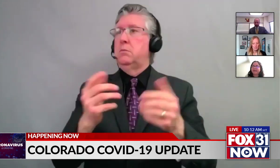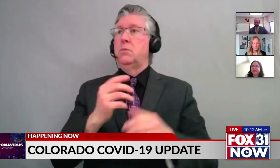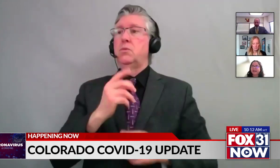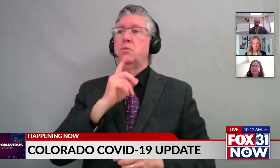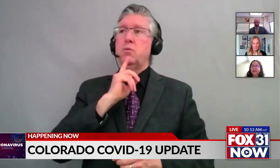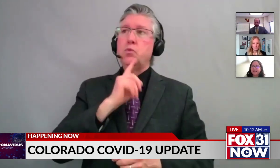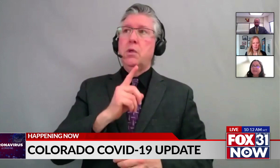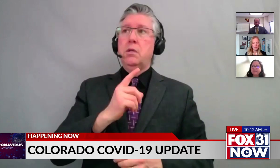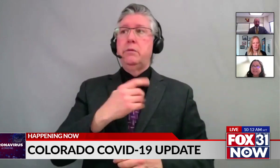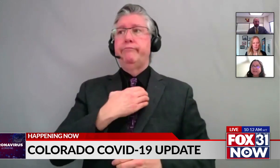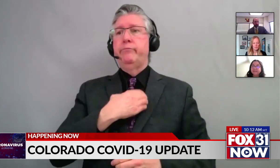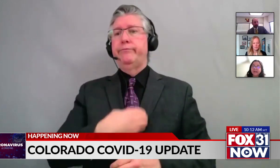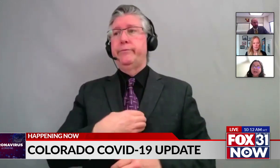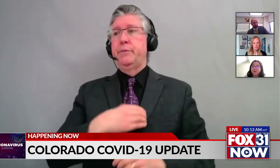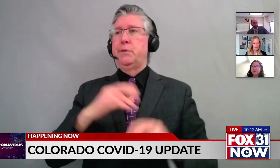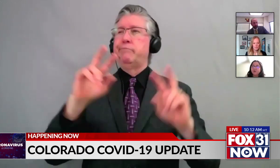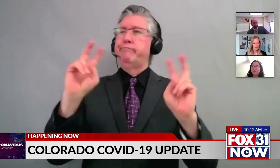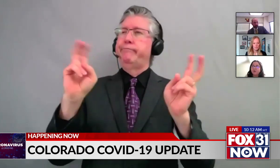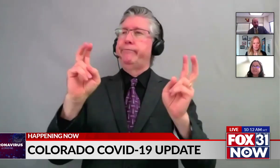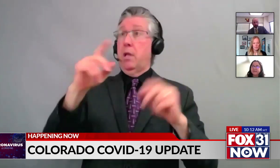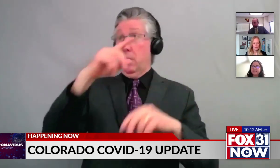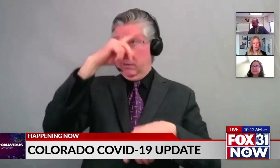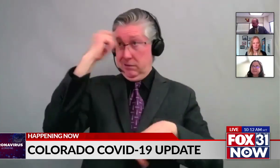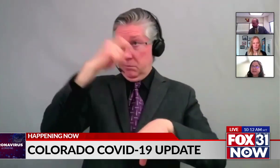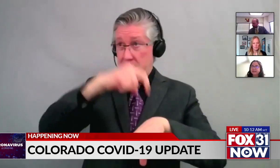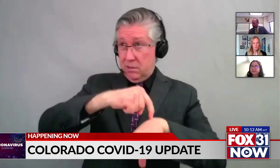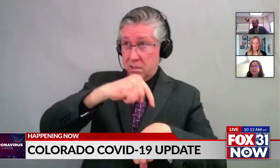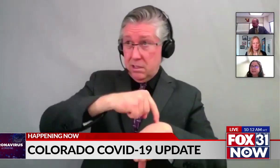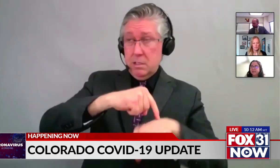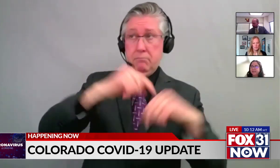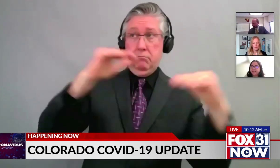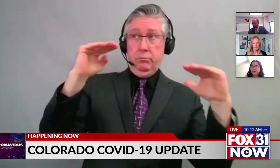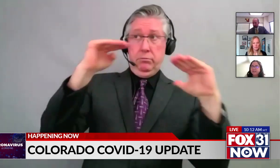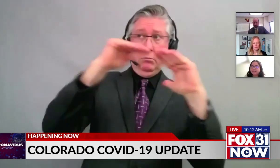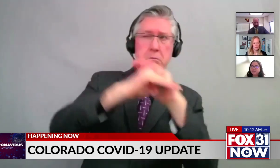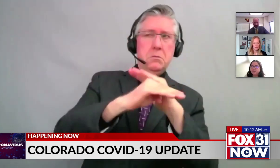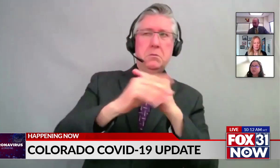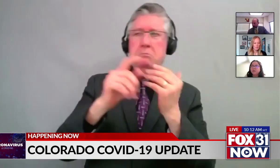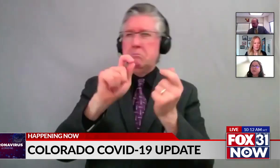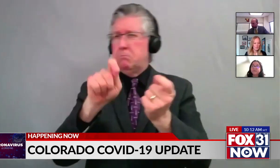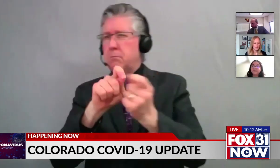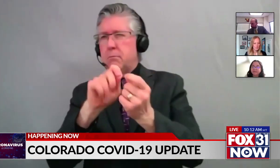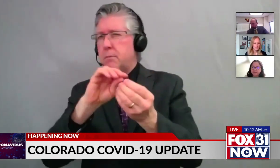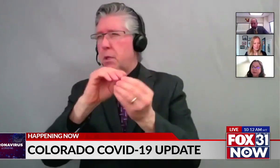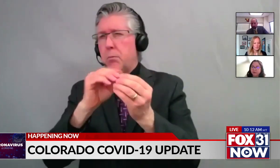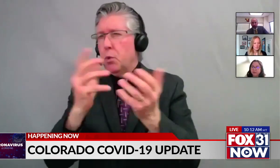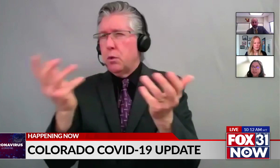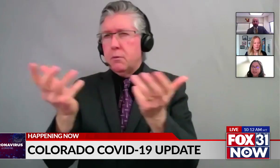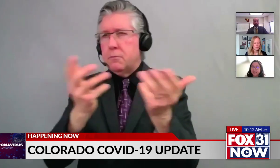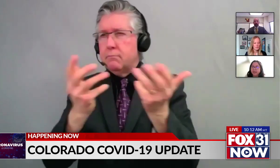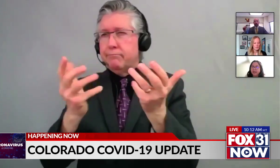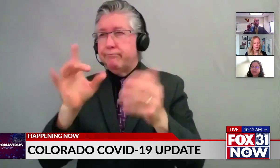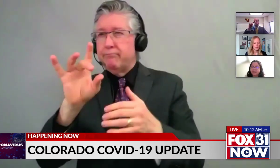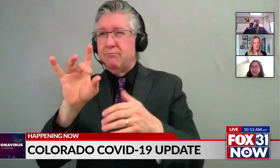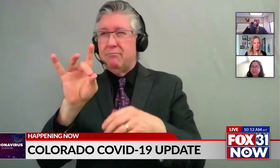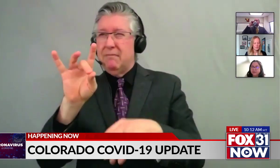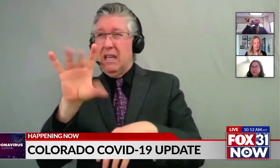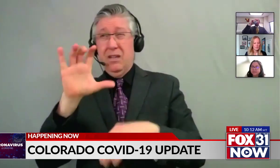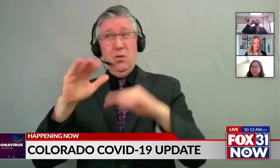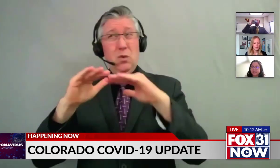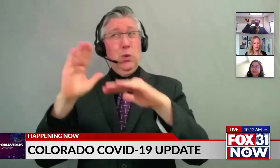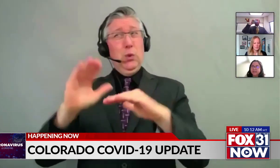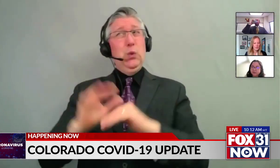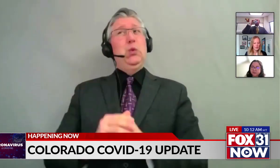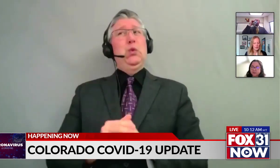summer levels? Or is it more just we don't have a specific number, 800 plus is too high?